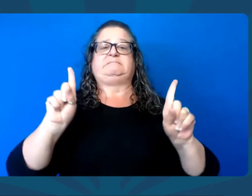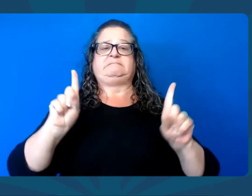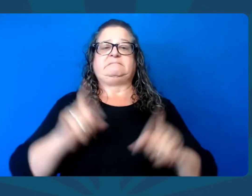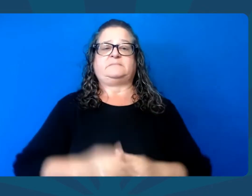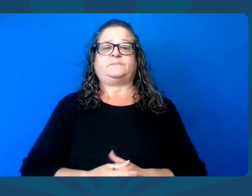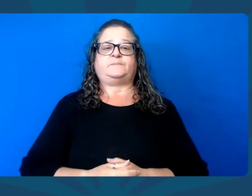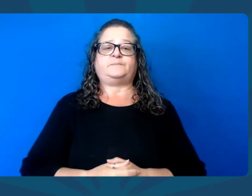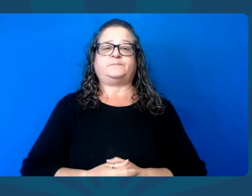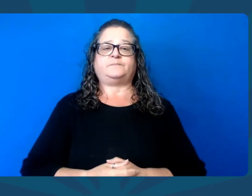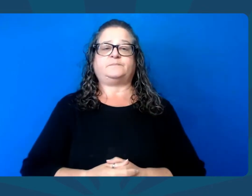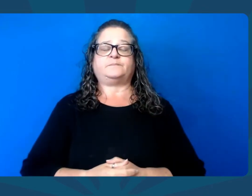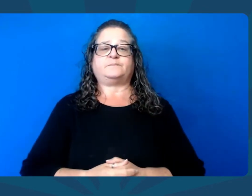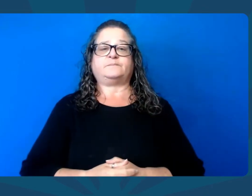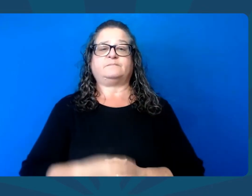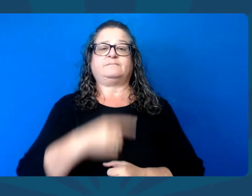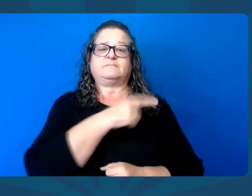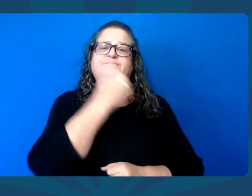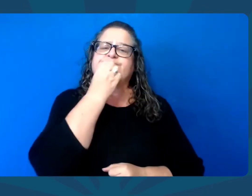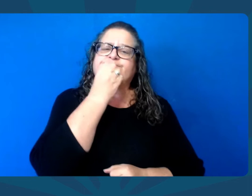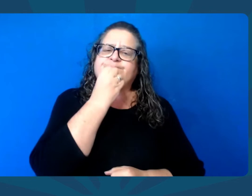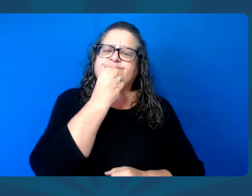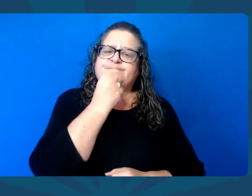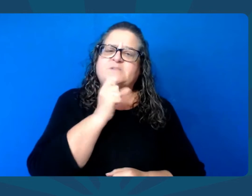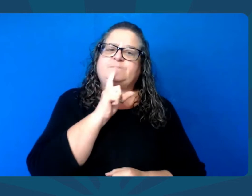children and teachers at a disadvantage.